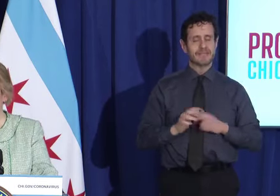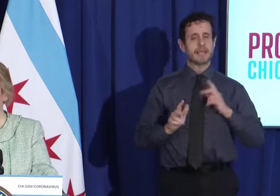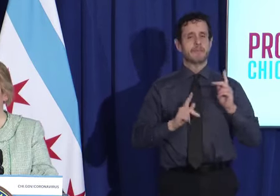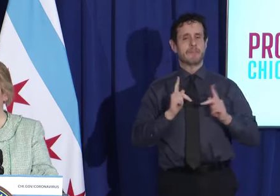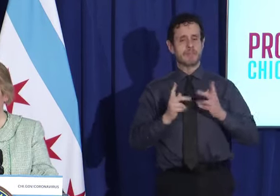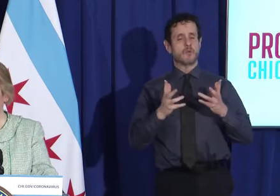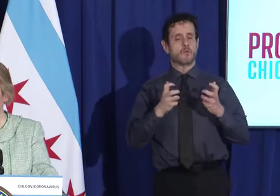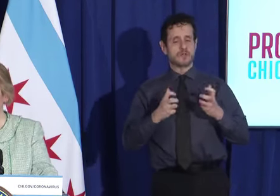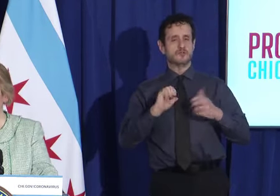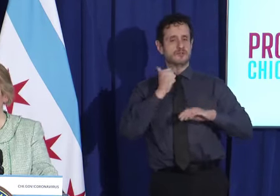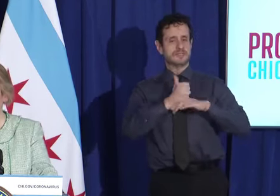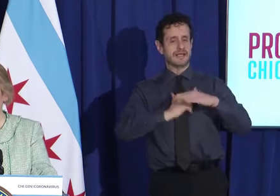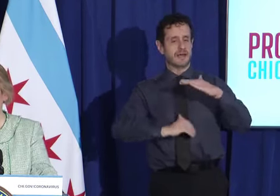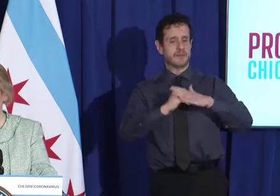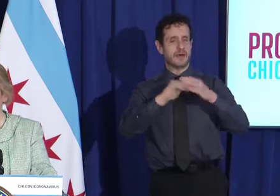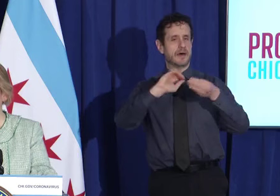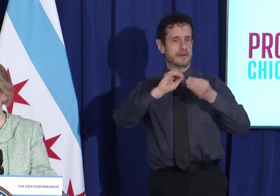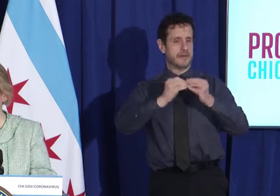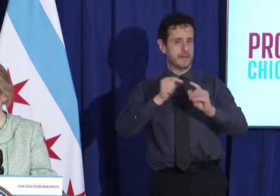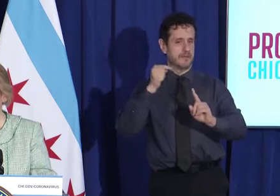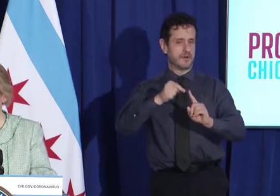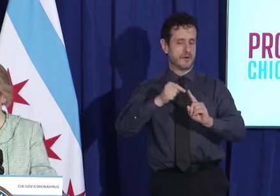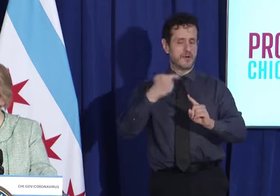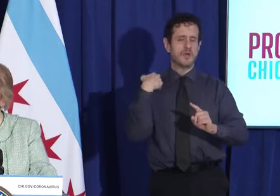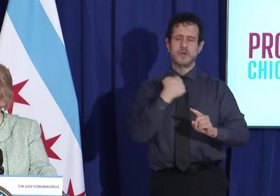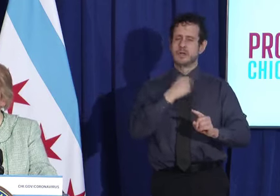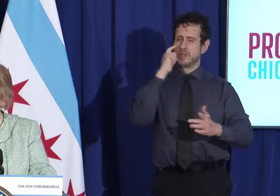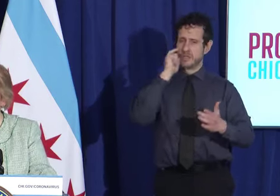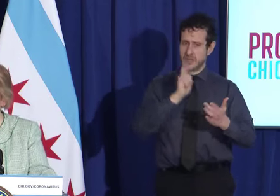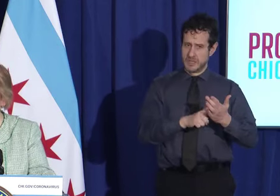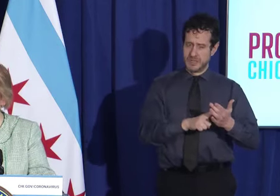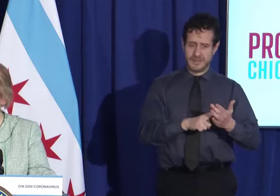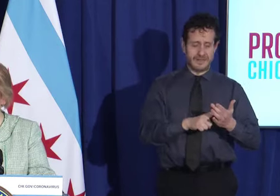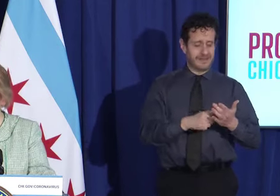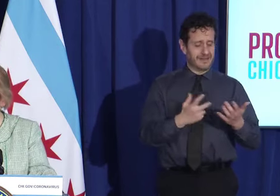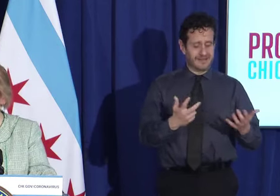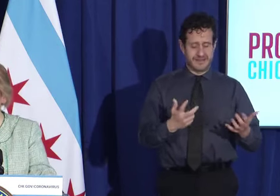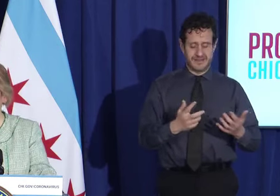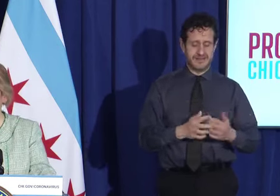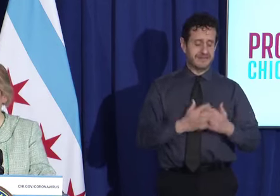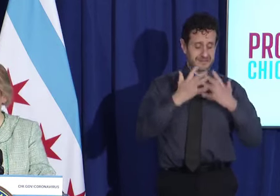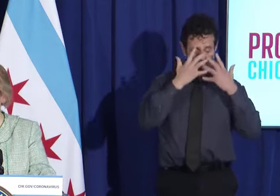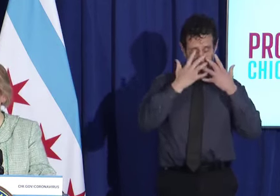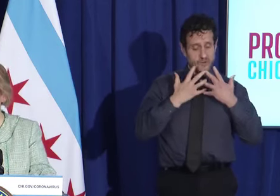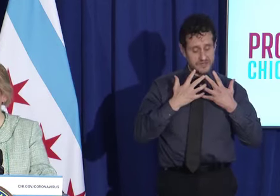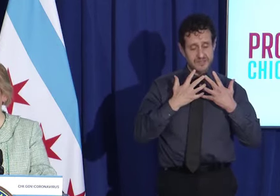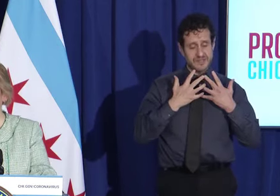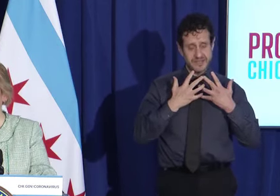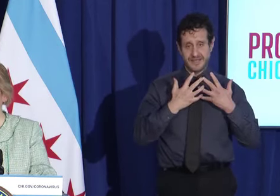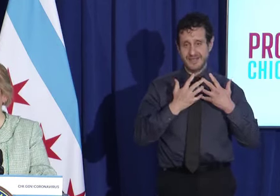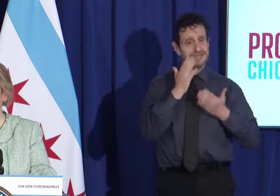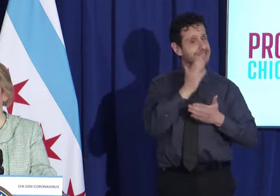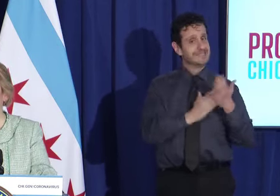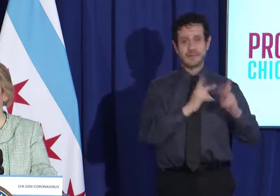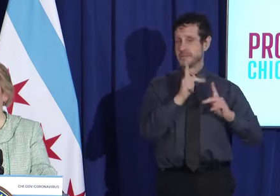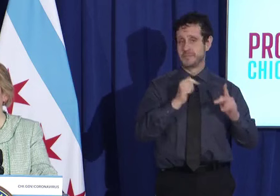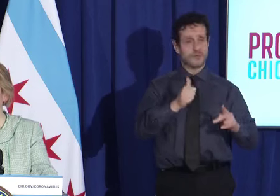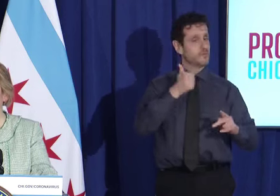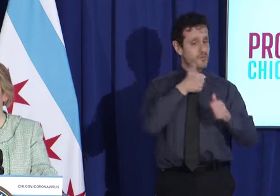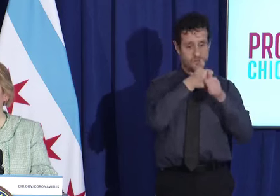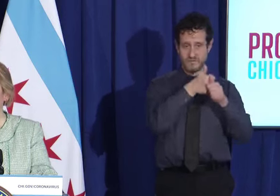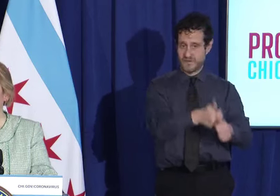a number there, and we recognize that everybody is not, unfortunately, going to follow